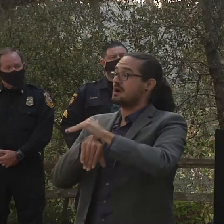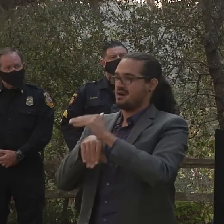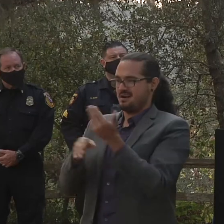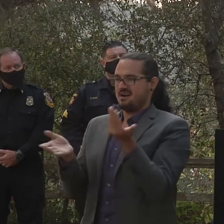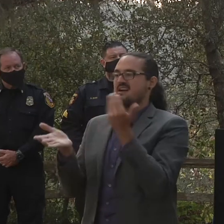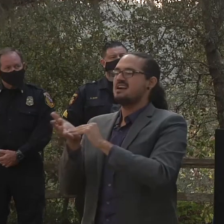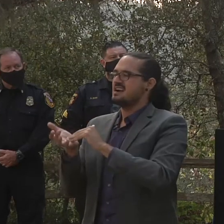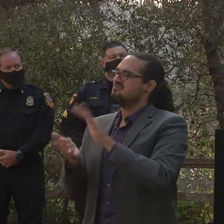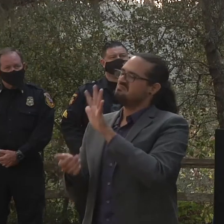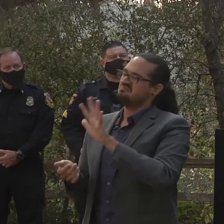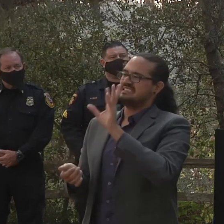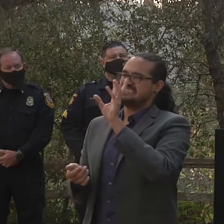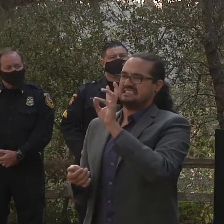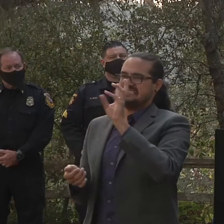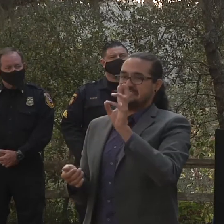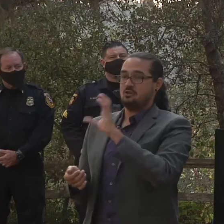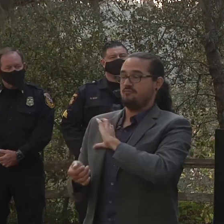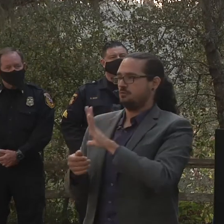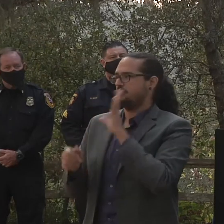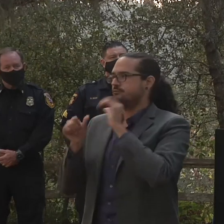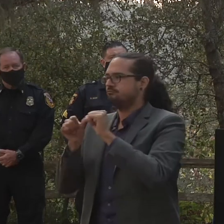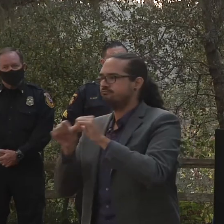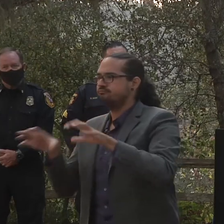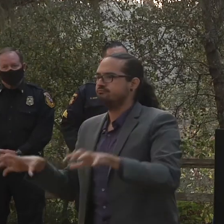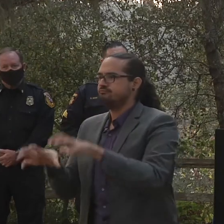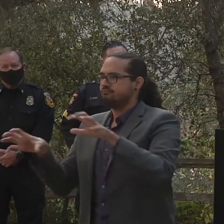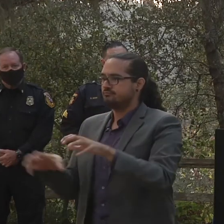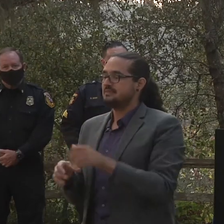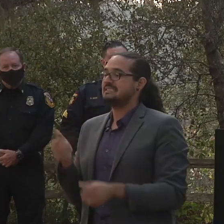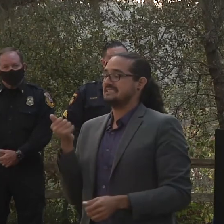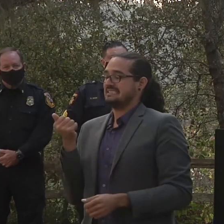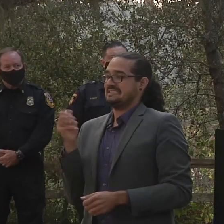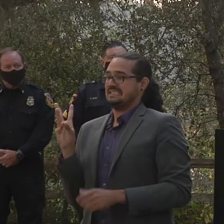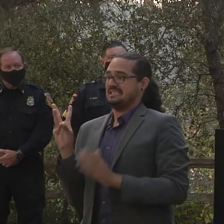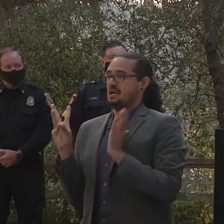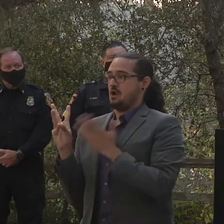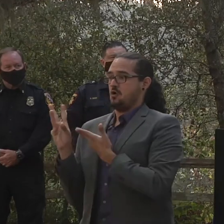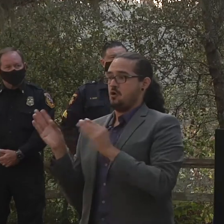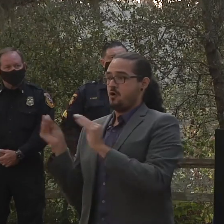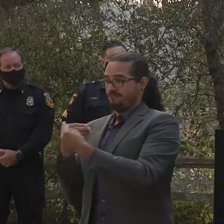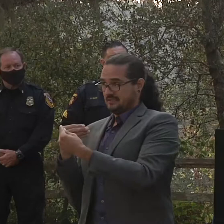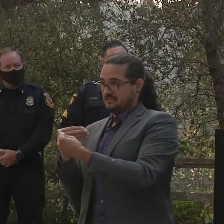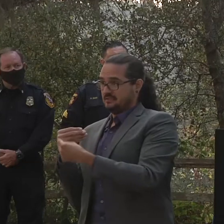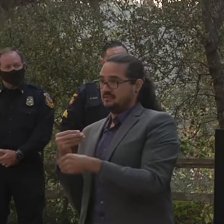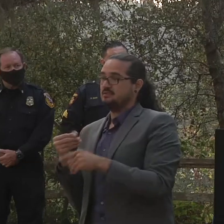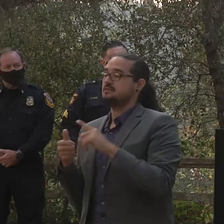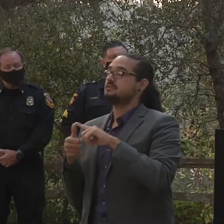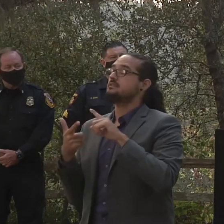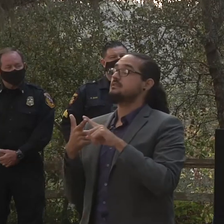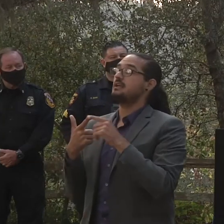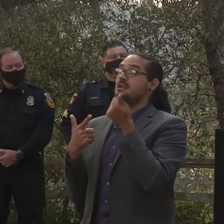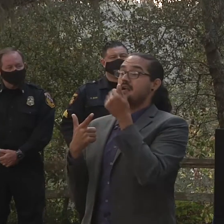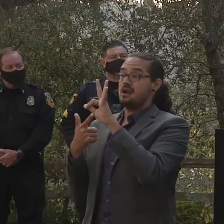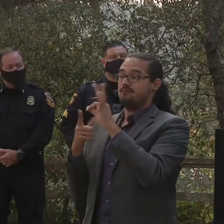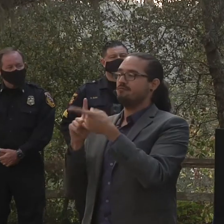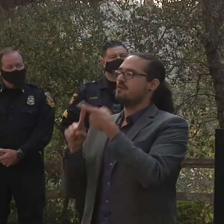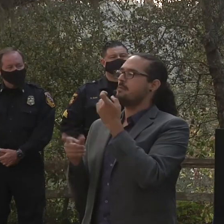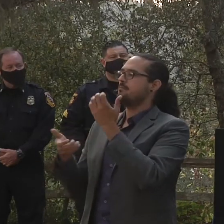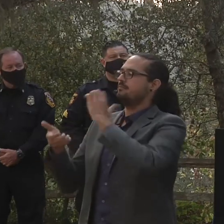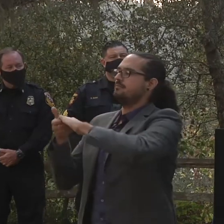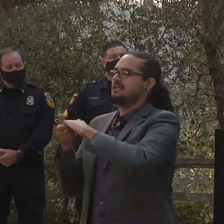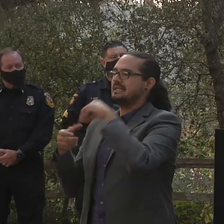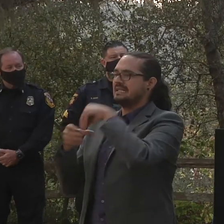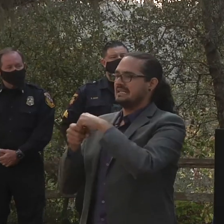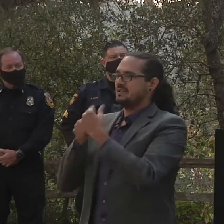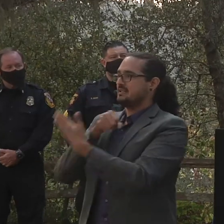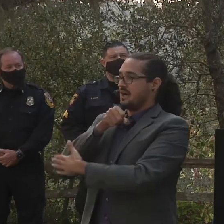with 18 from our office, 18 from our in-county partners, and then 30 mutual aid from over the hill. In terms of